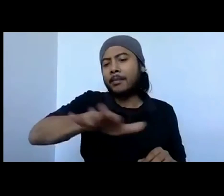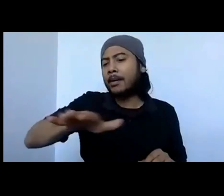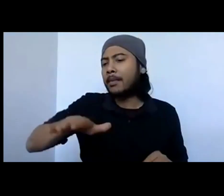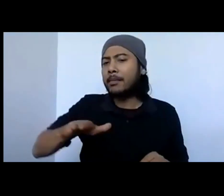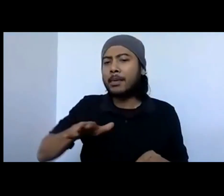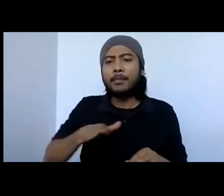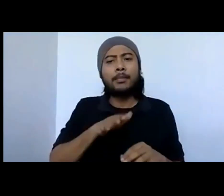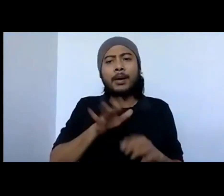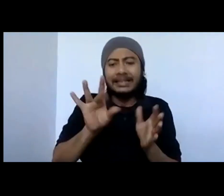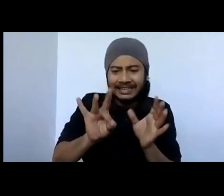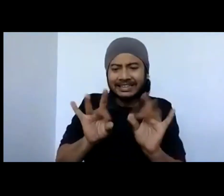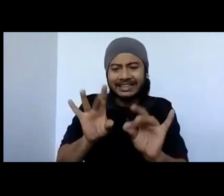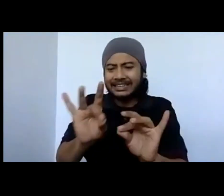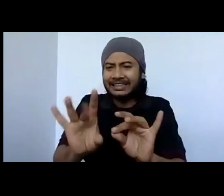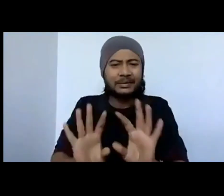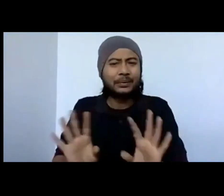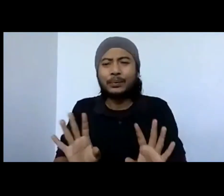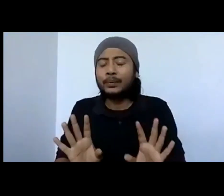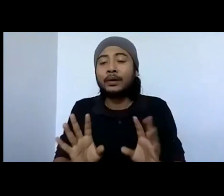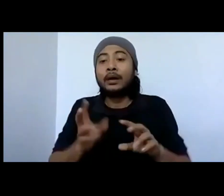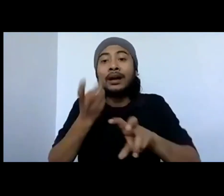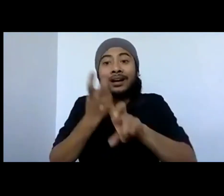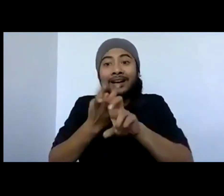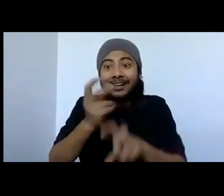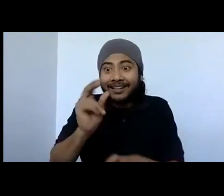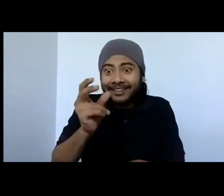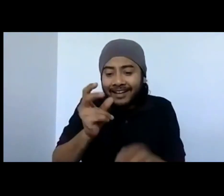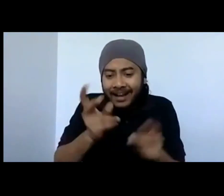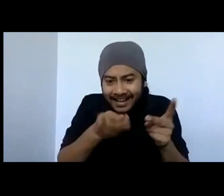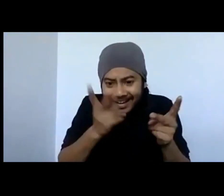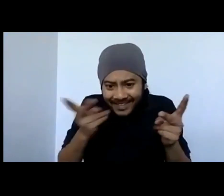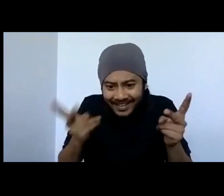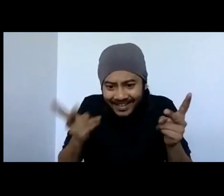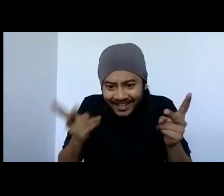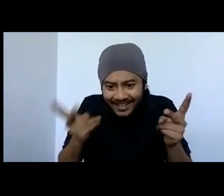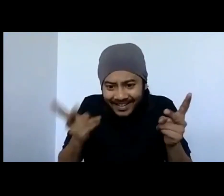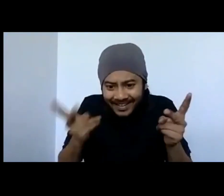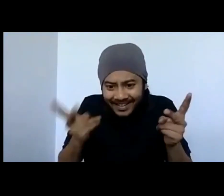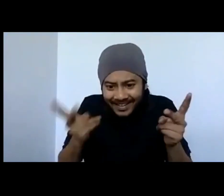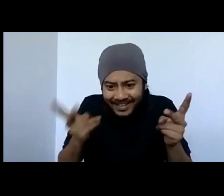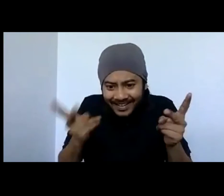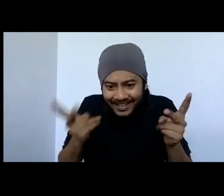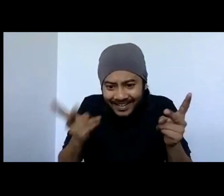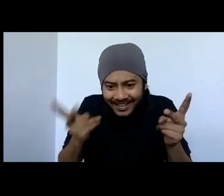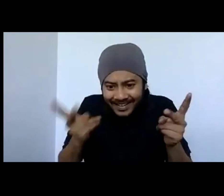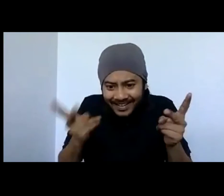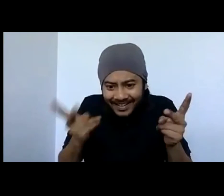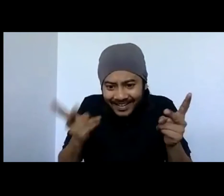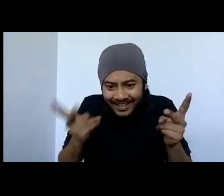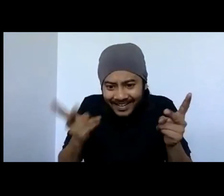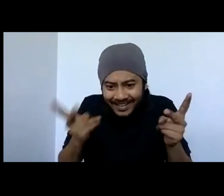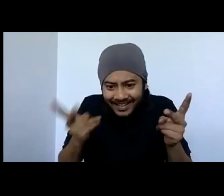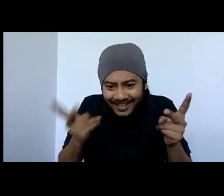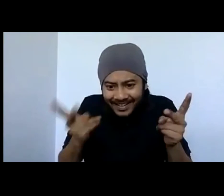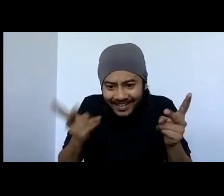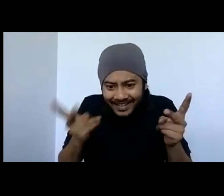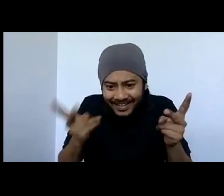different kinds of stones. We just leave it there and we just try and build our art.